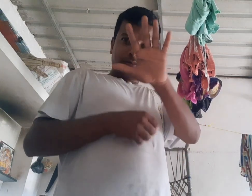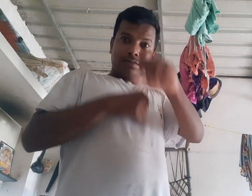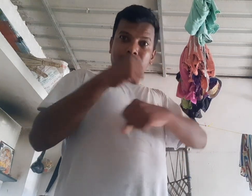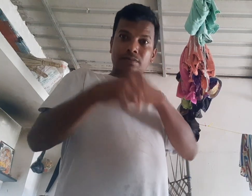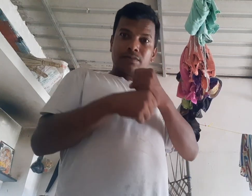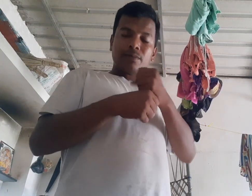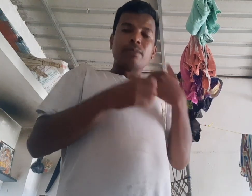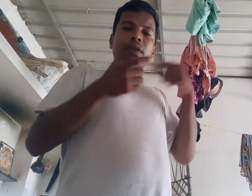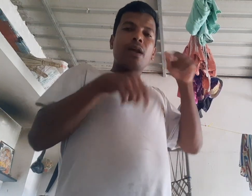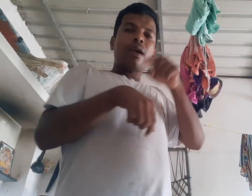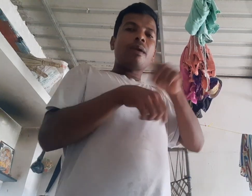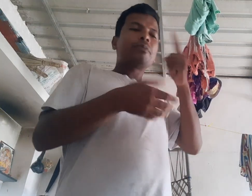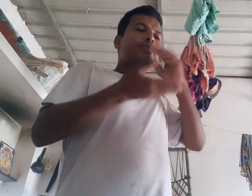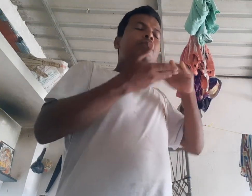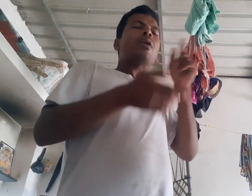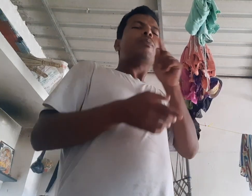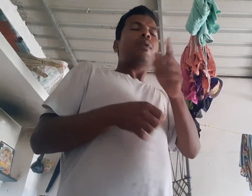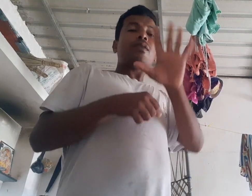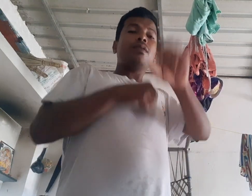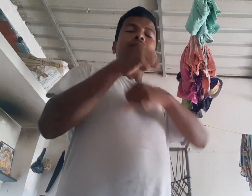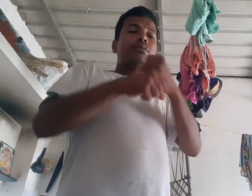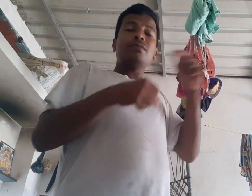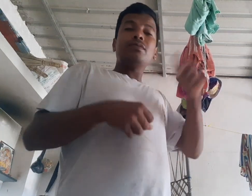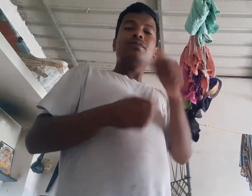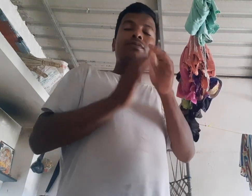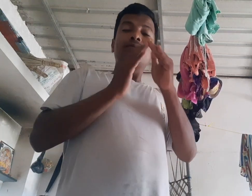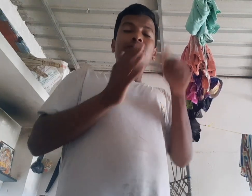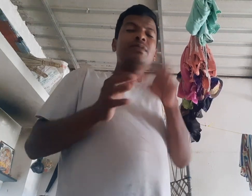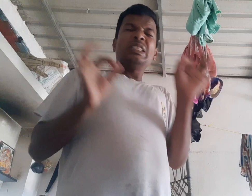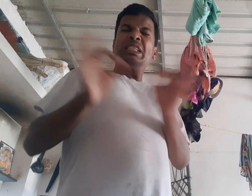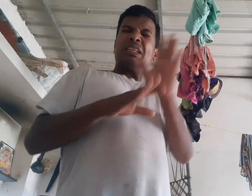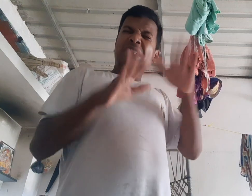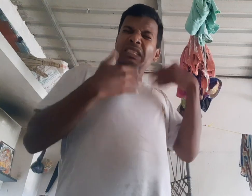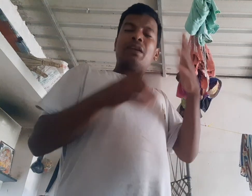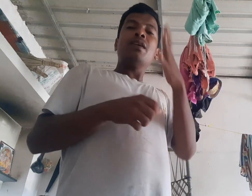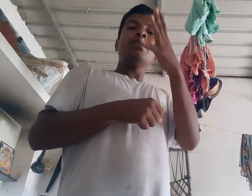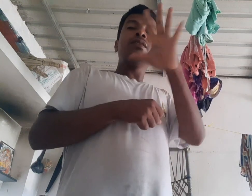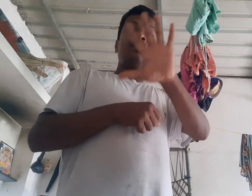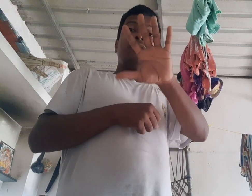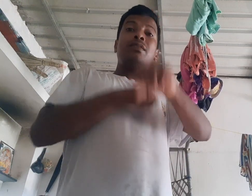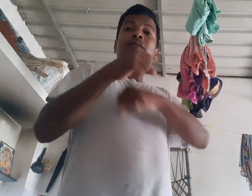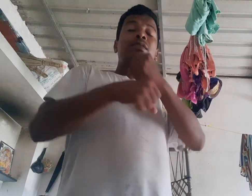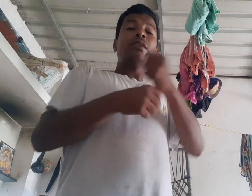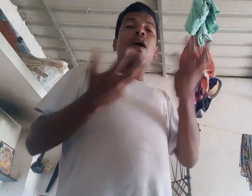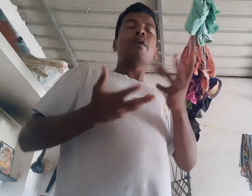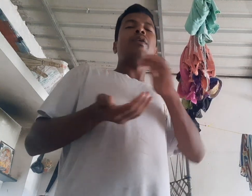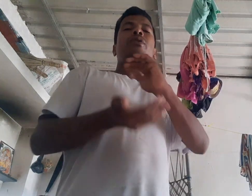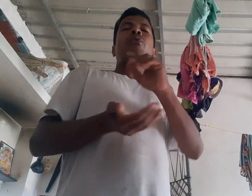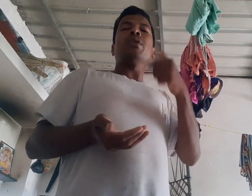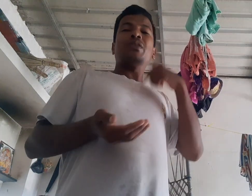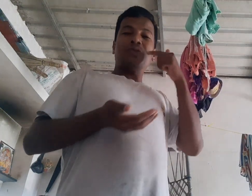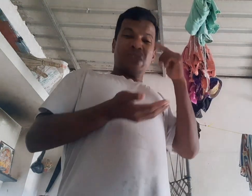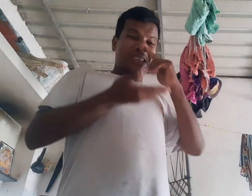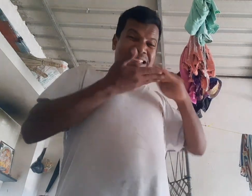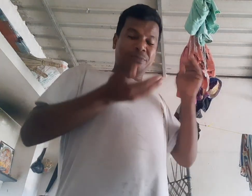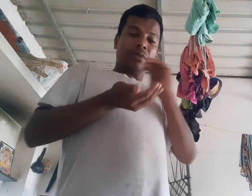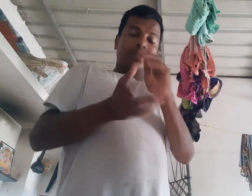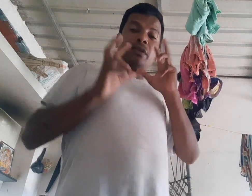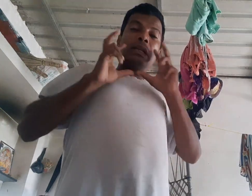A little bit different. What? How do What? Wait! Why do you see